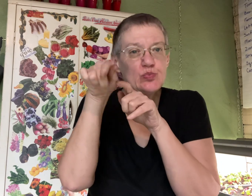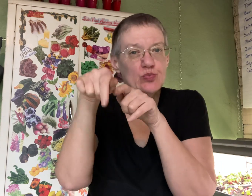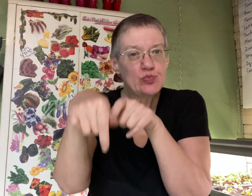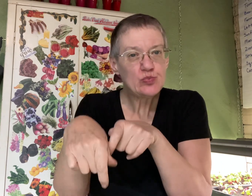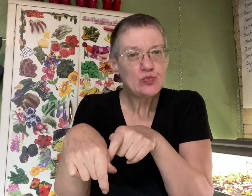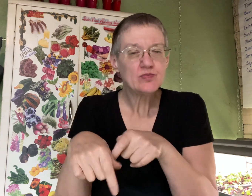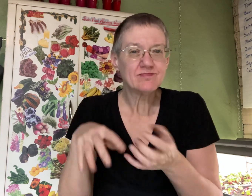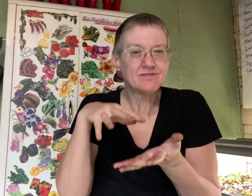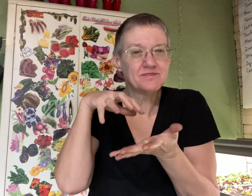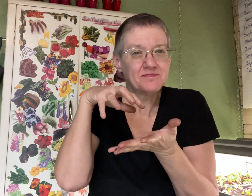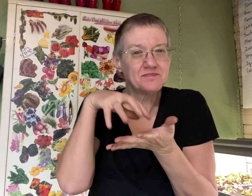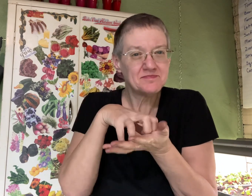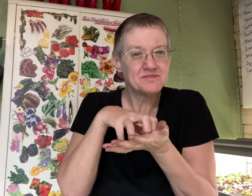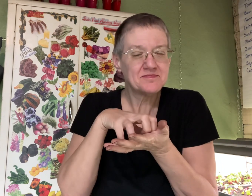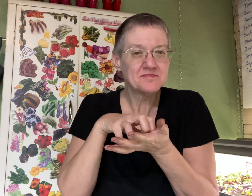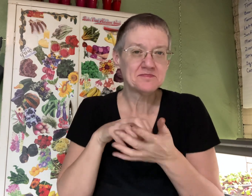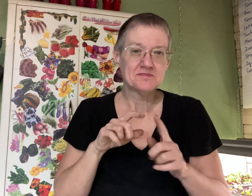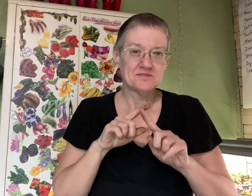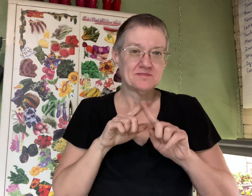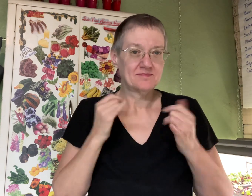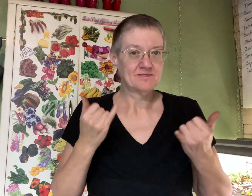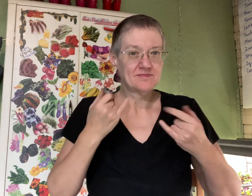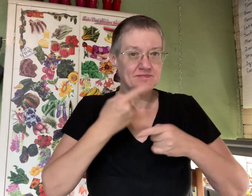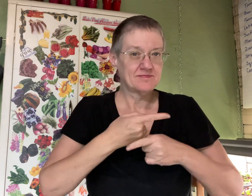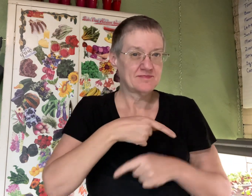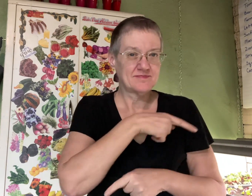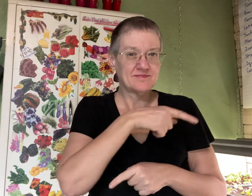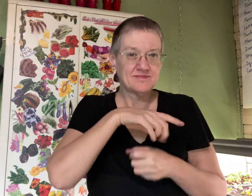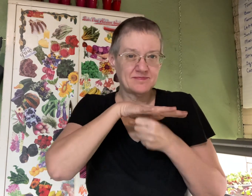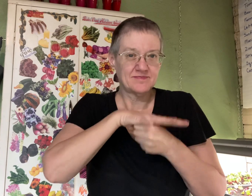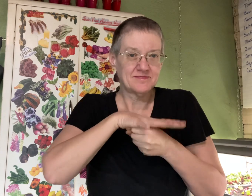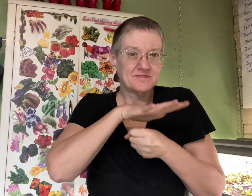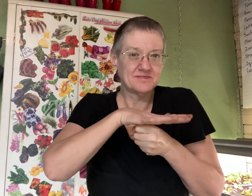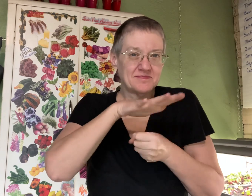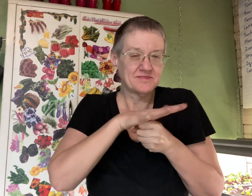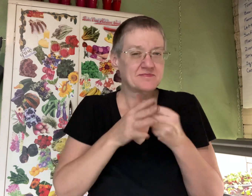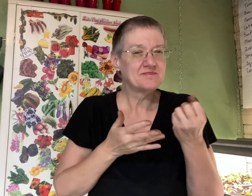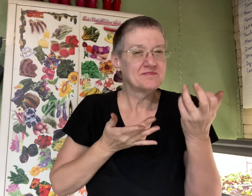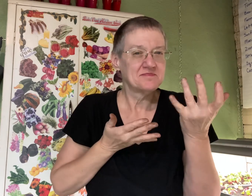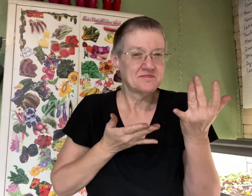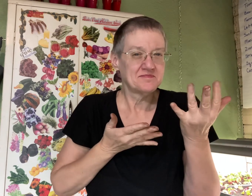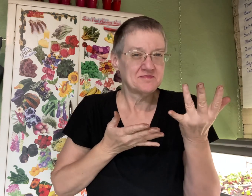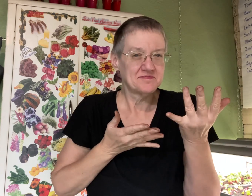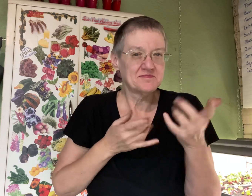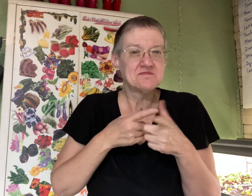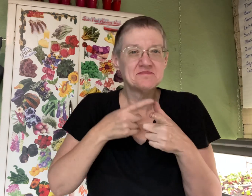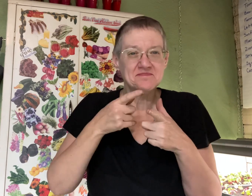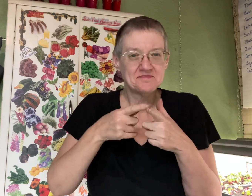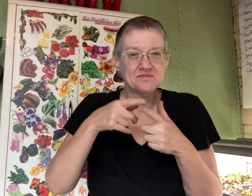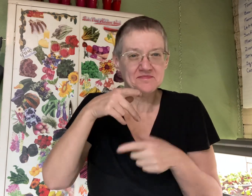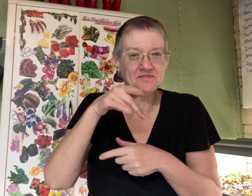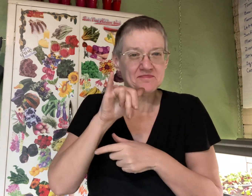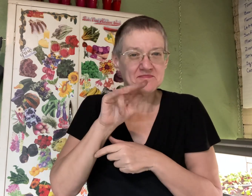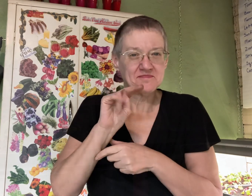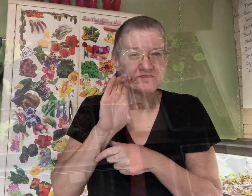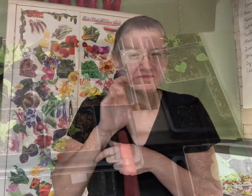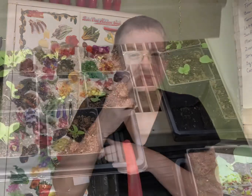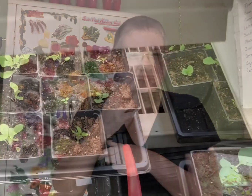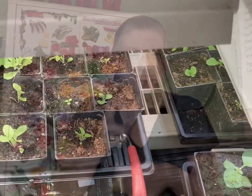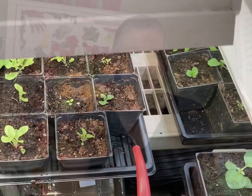they'll get spindly and fall over they'll be weak but today i feel like i've stressed these enough so i'm going to wait and